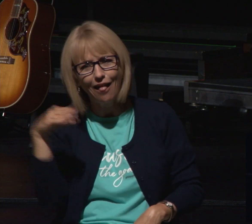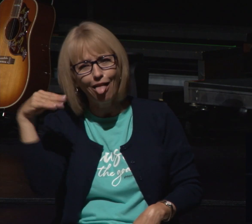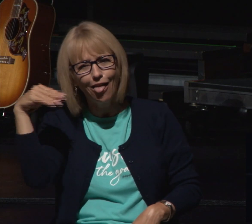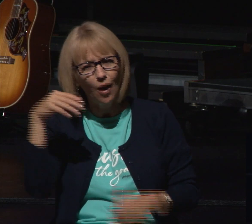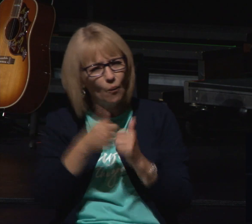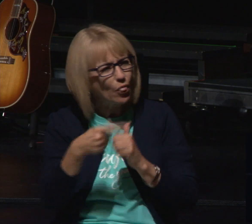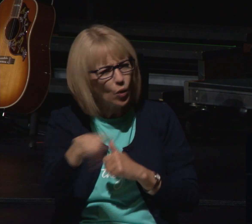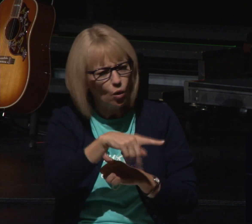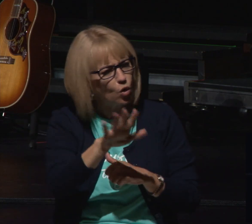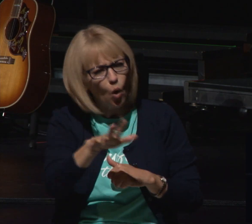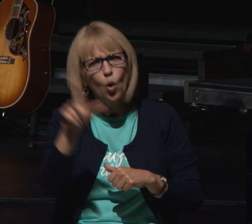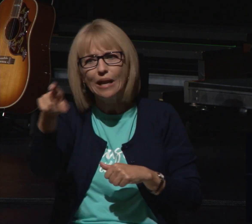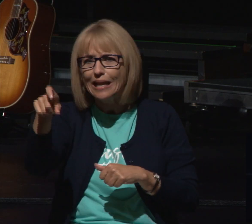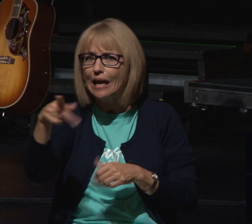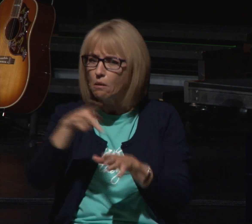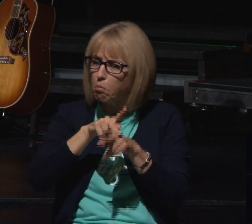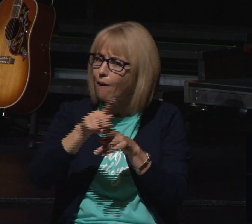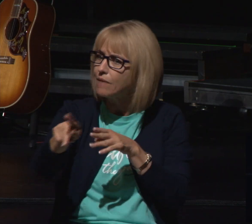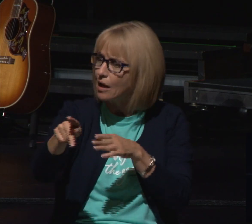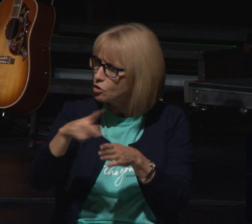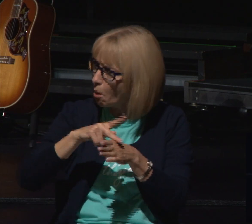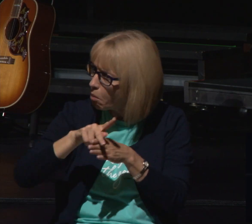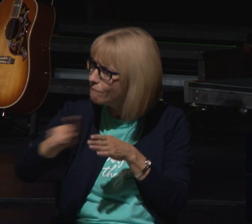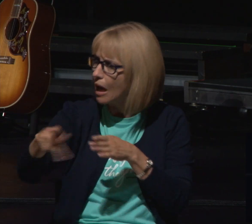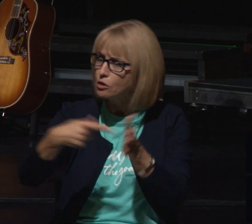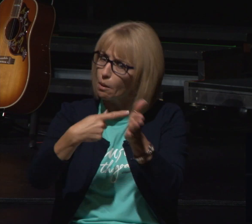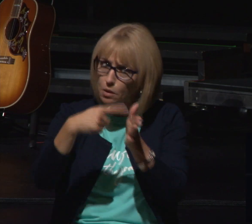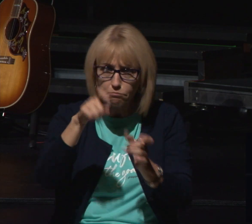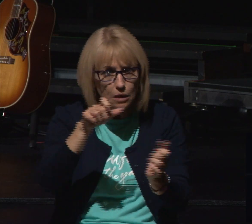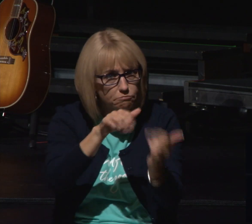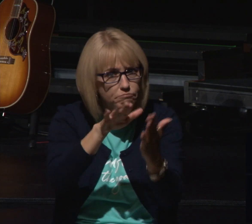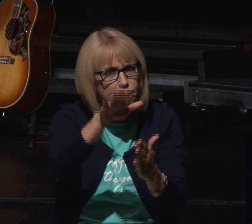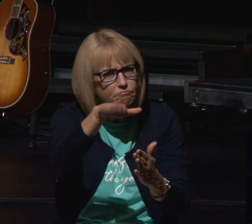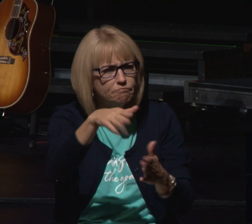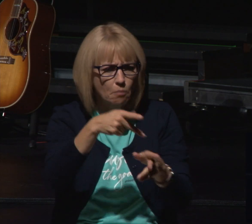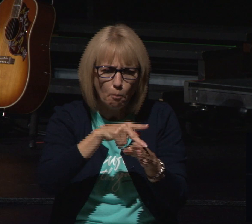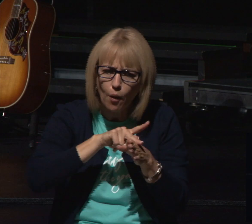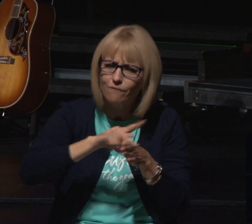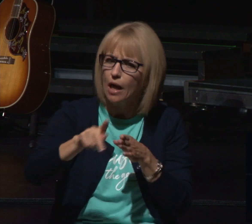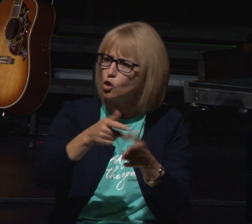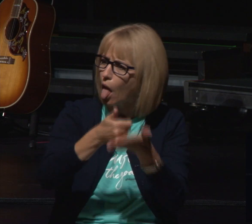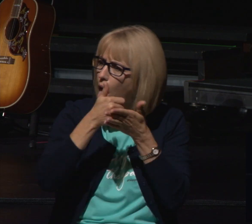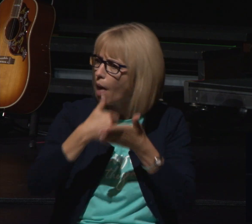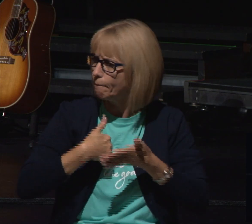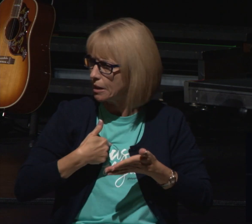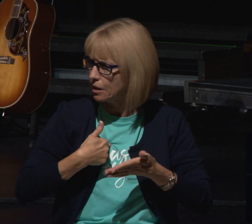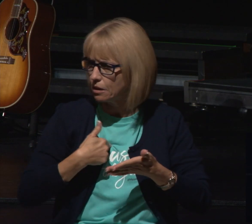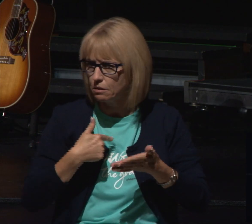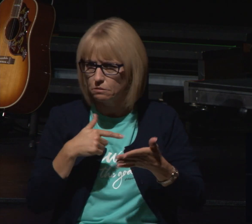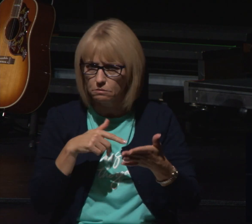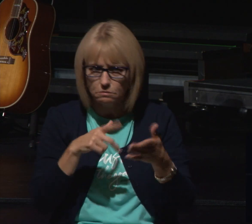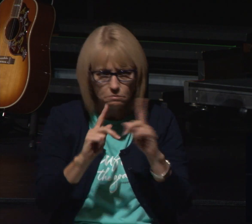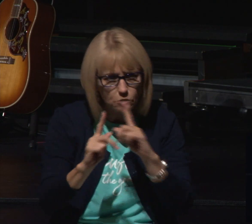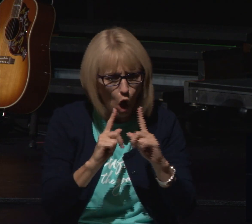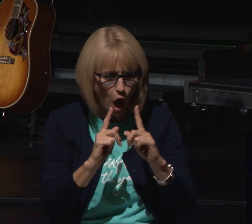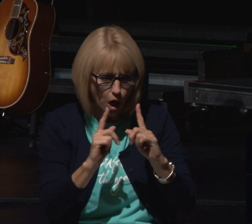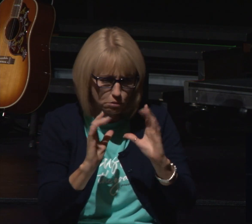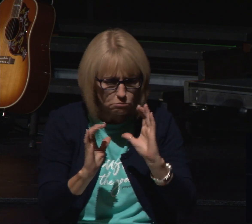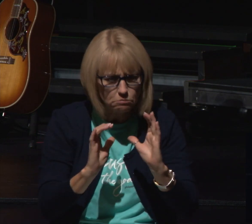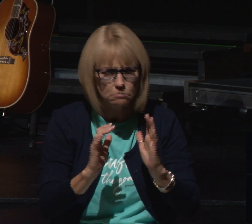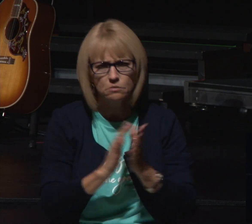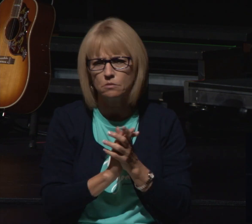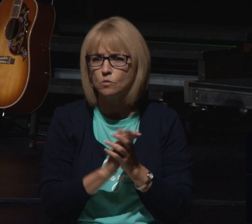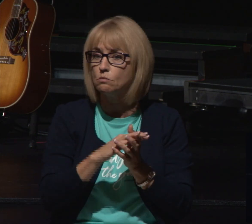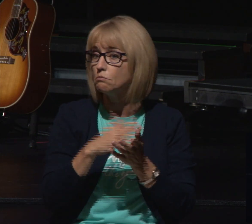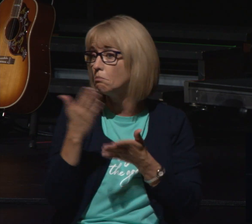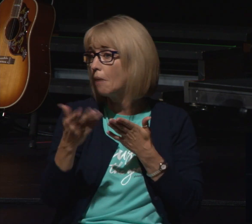guide you walk through those pains of your past and certainly you need those ongoing relationships that's where we push